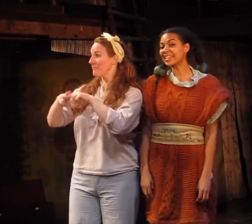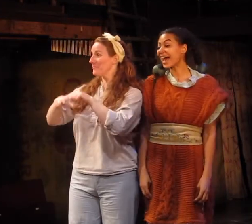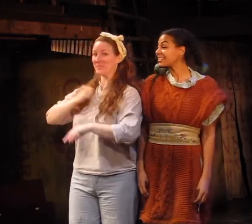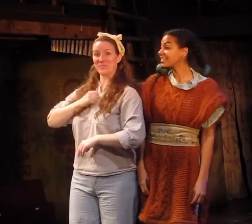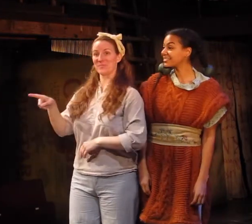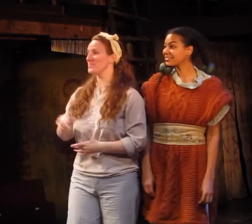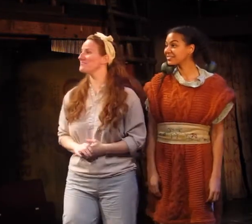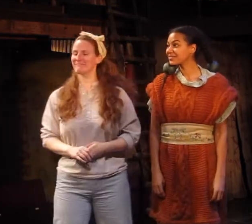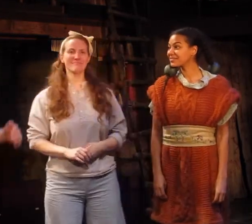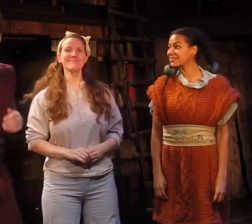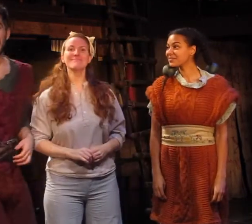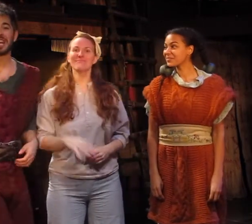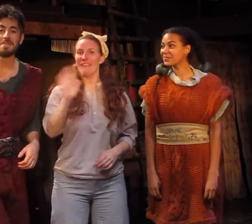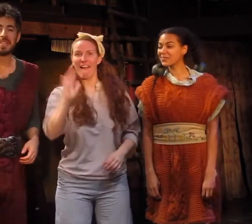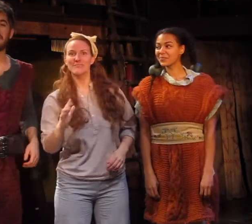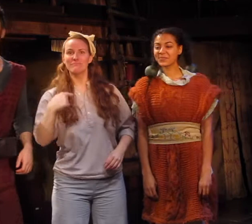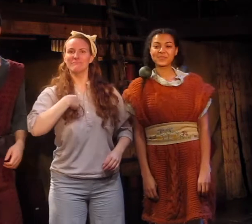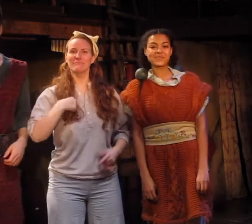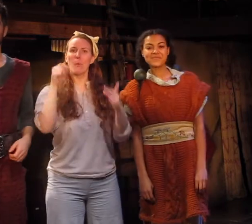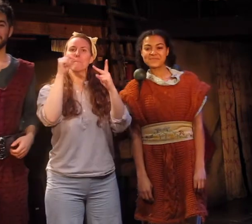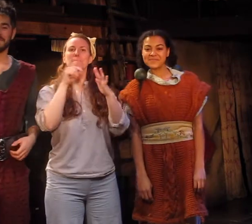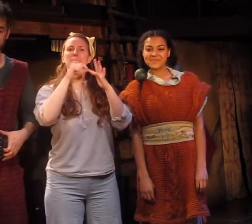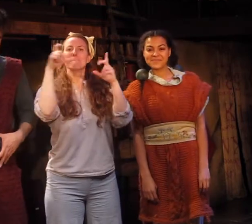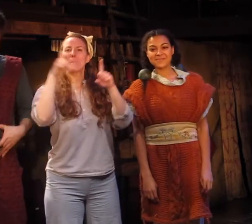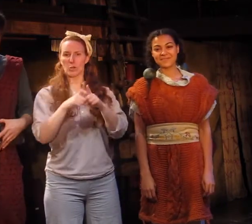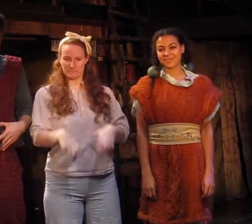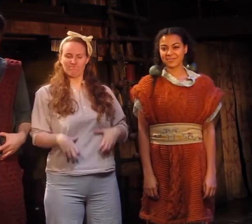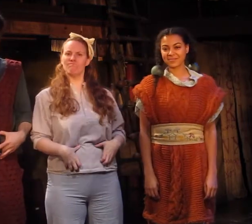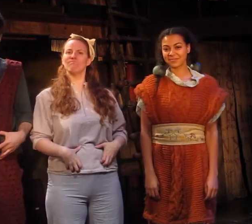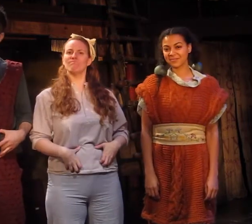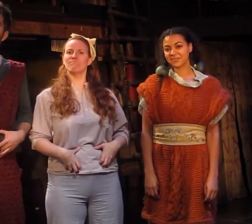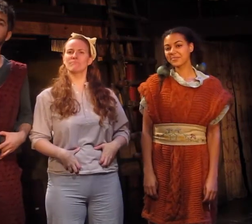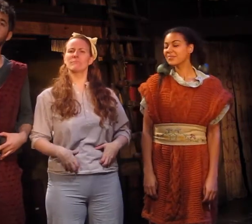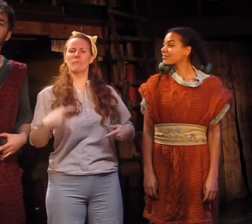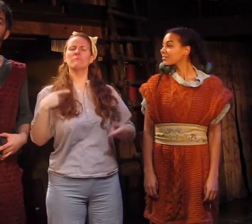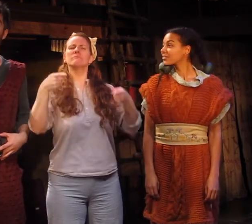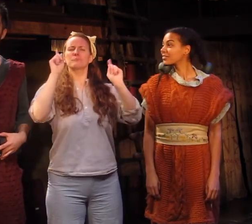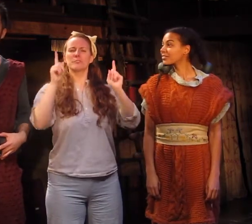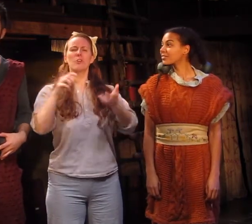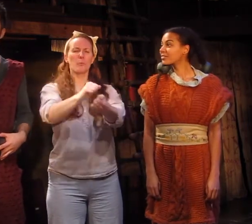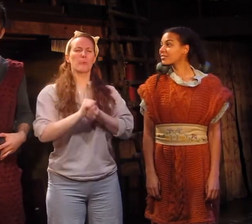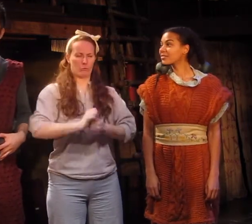dad. Hi, I'm Pod and I'm in charge of borrowing for the family